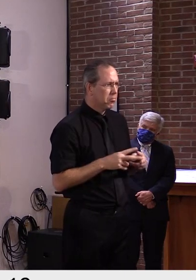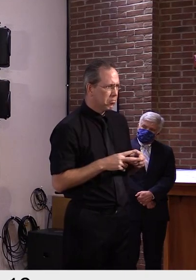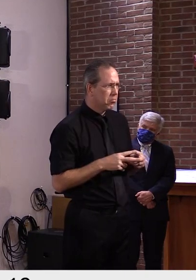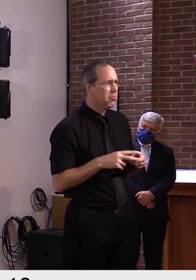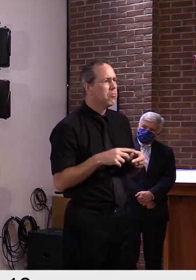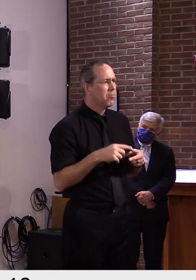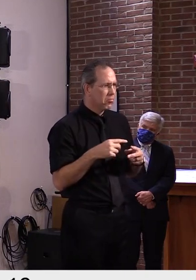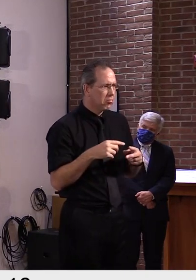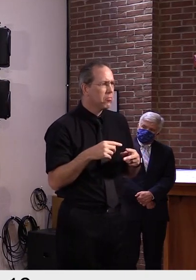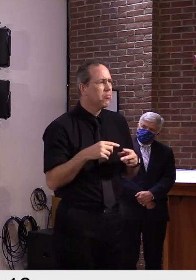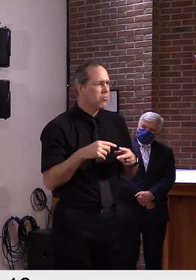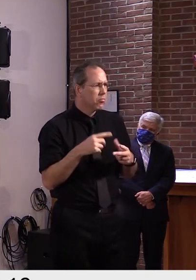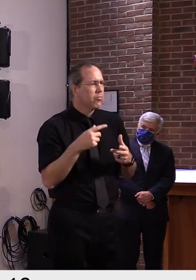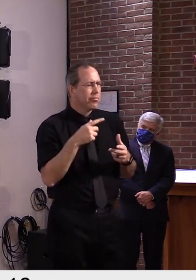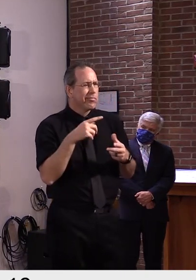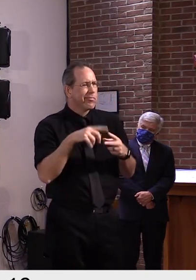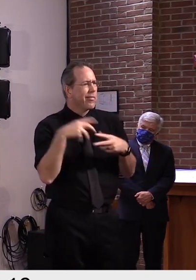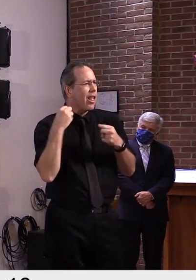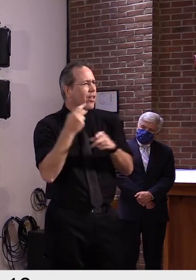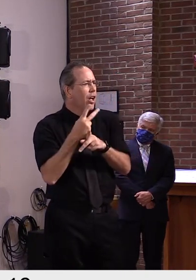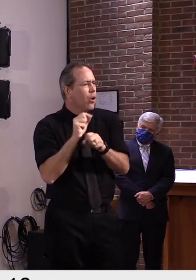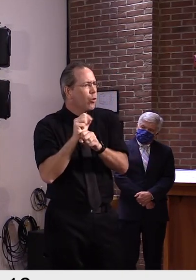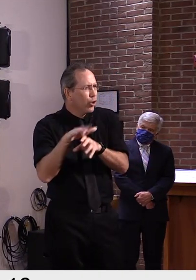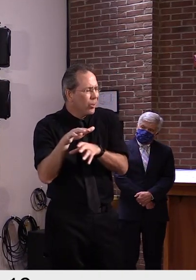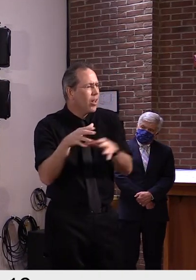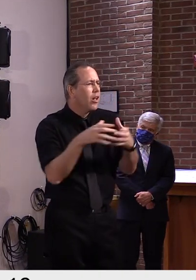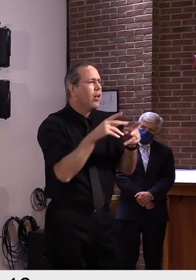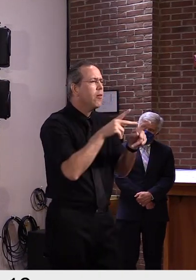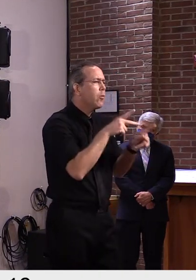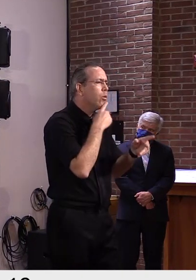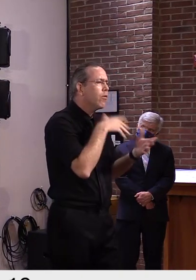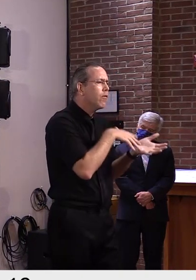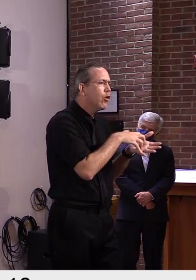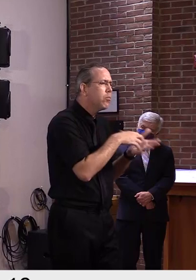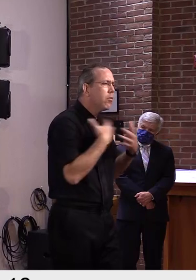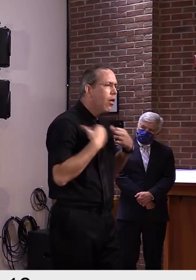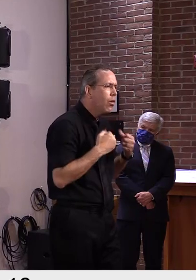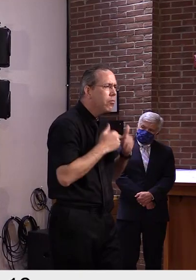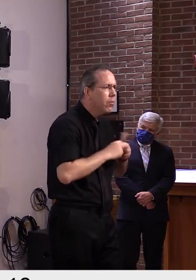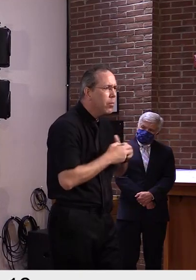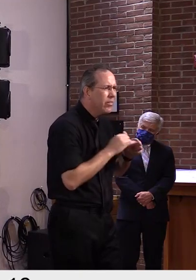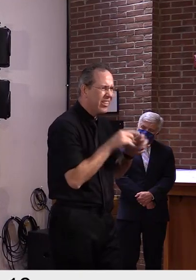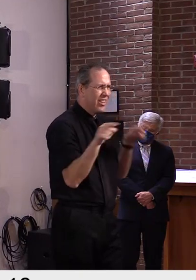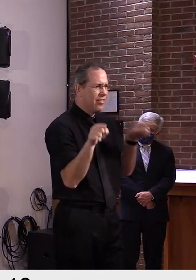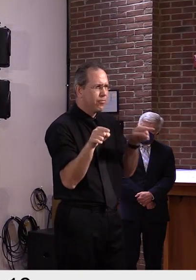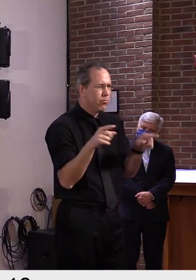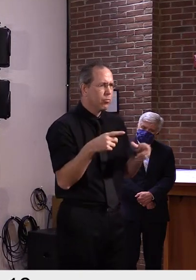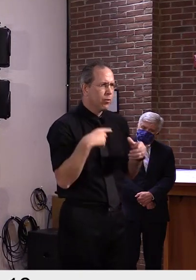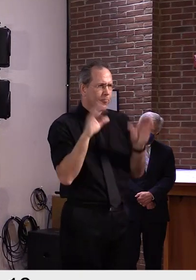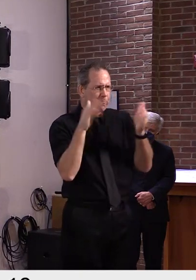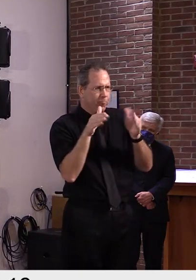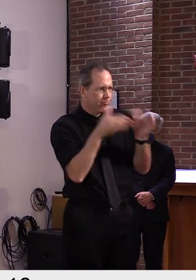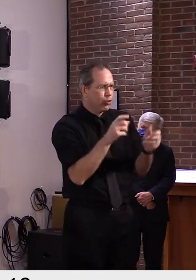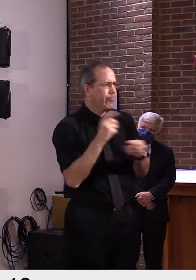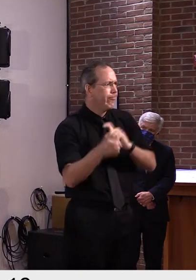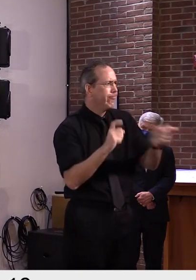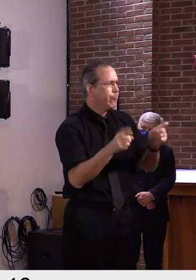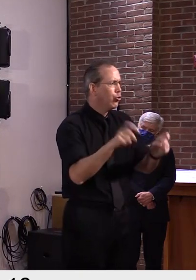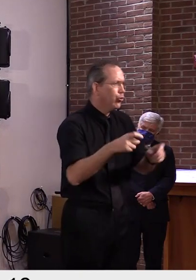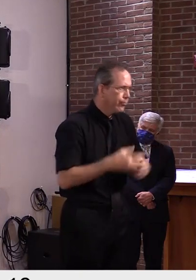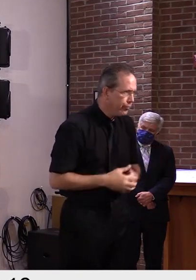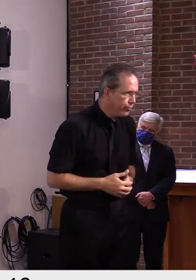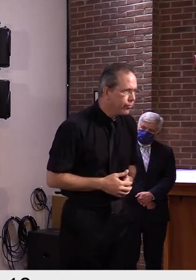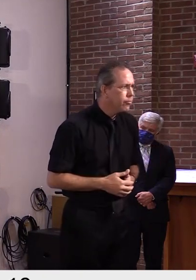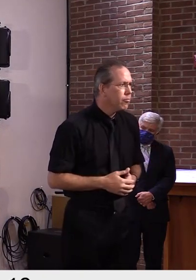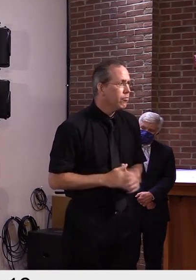priority candidates for the vaccine before it gets to what we would term the more general population. Does that cover it, Greg?